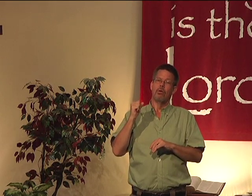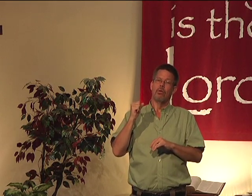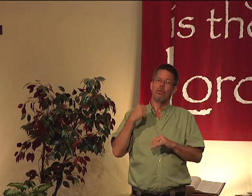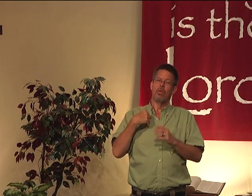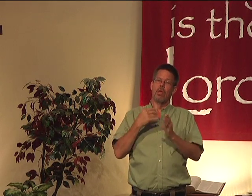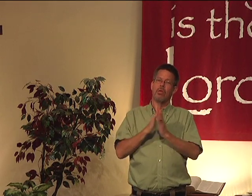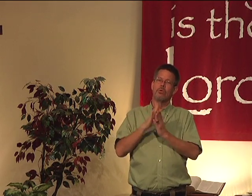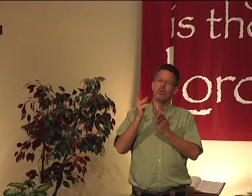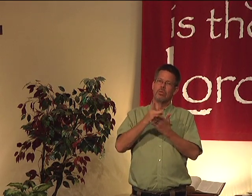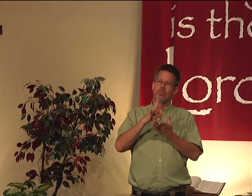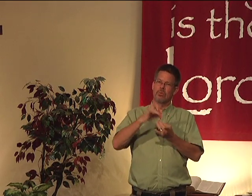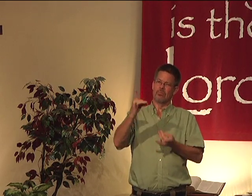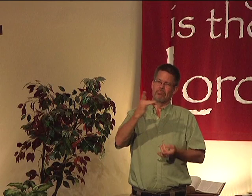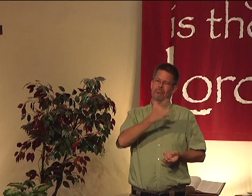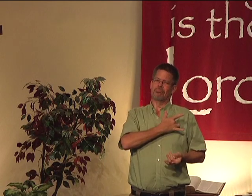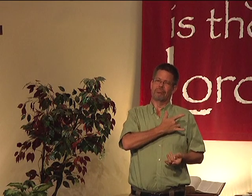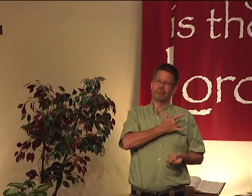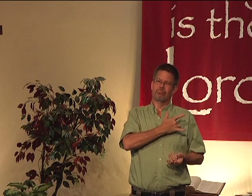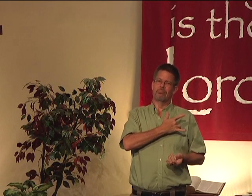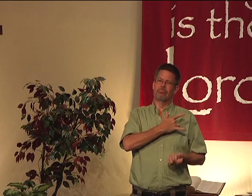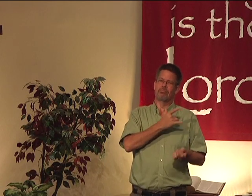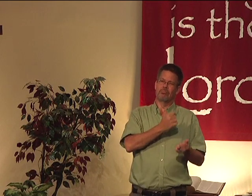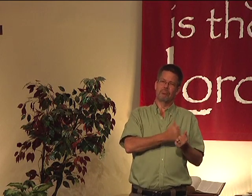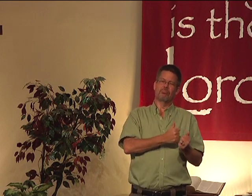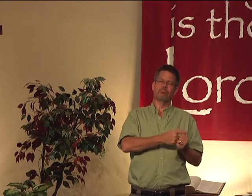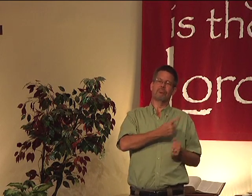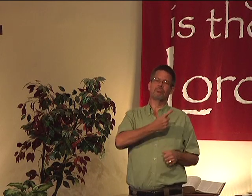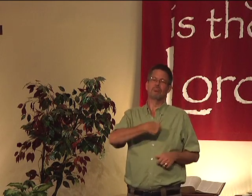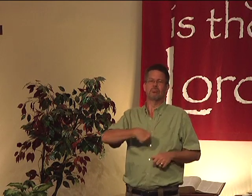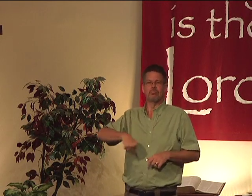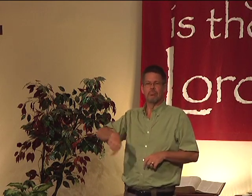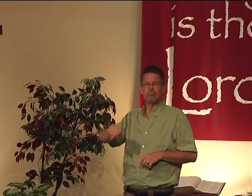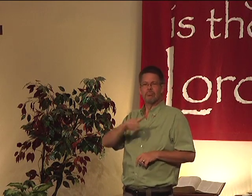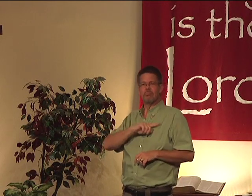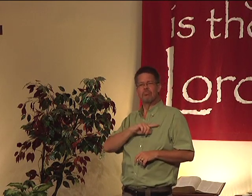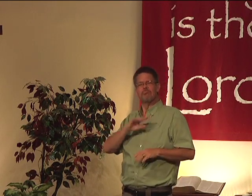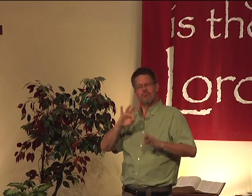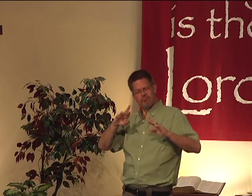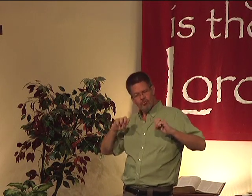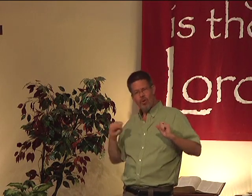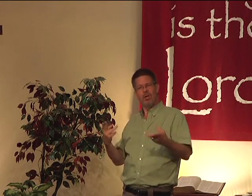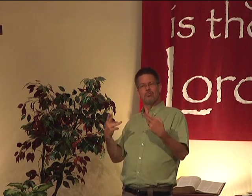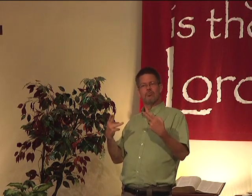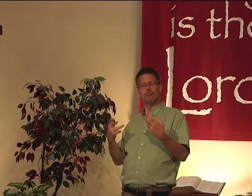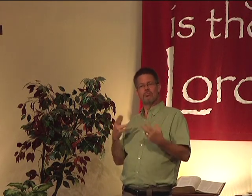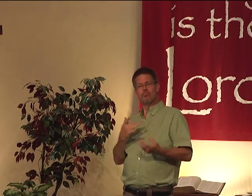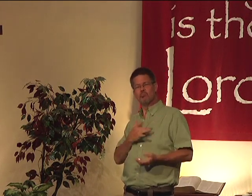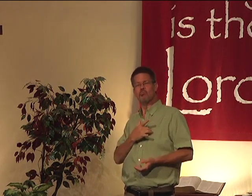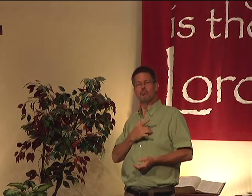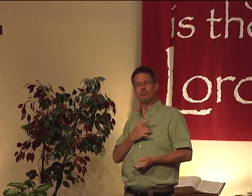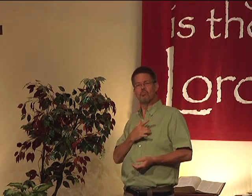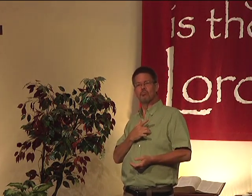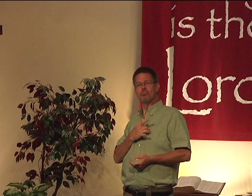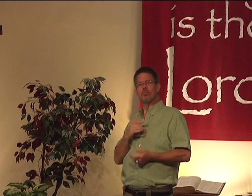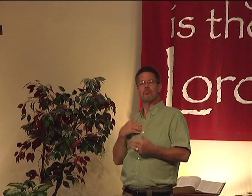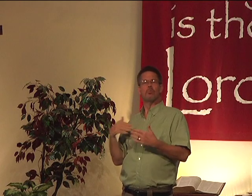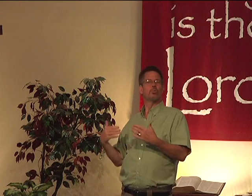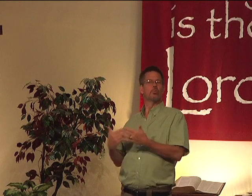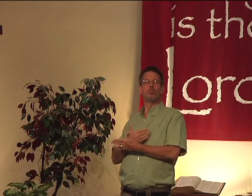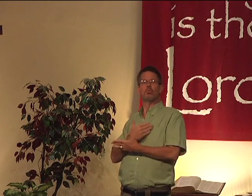Just ask for the Holy Spirit to really refresh anew in each of us. That new way of touching our heart.